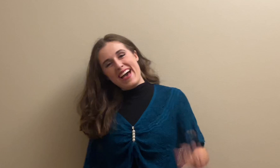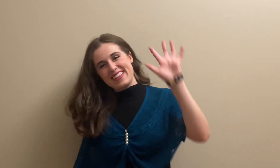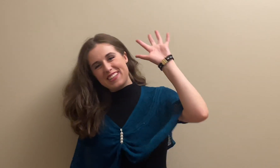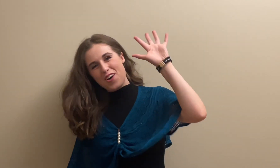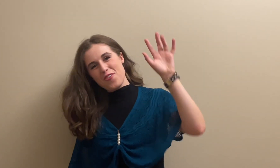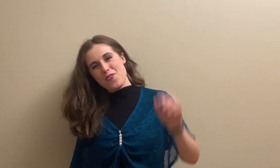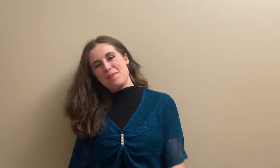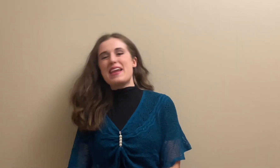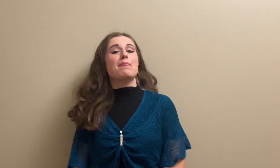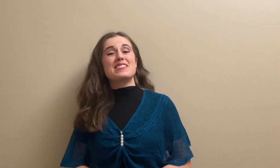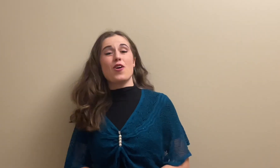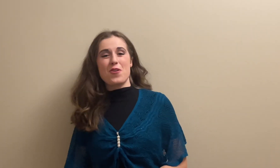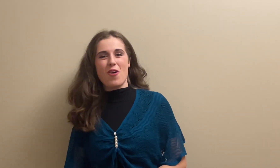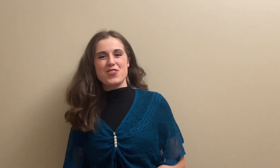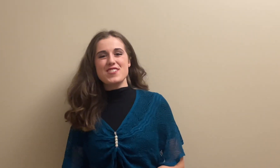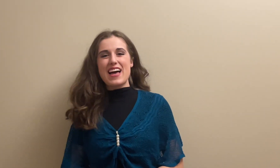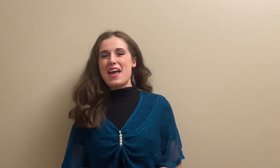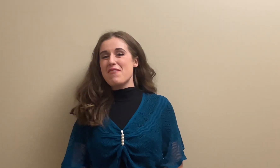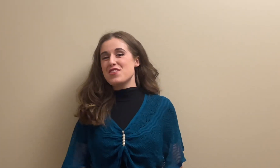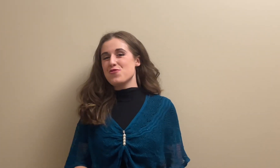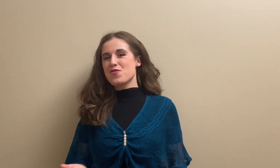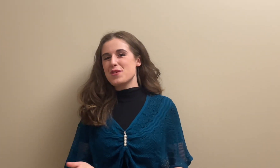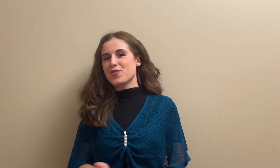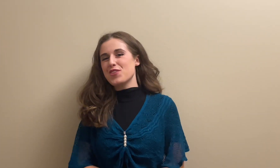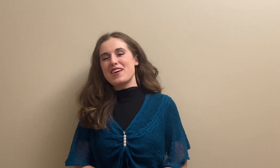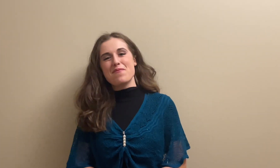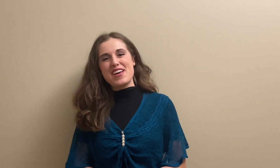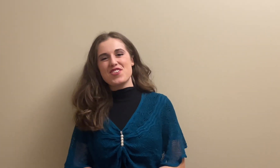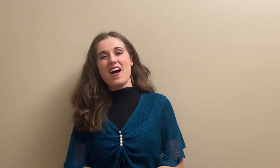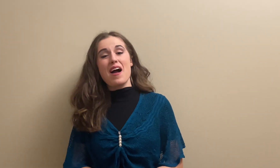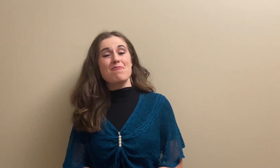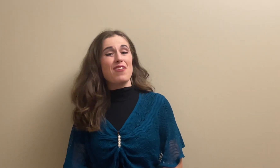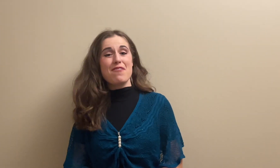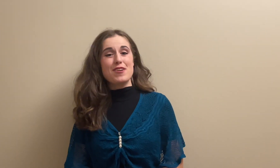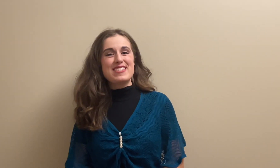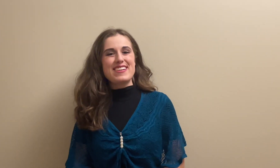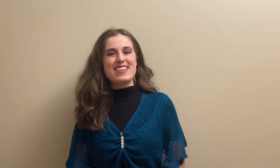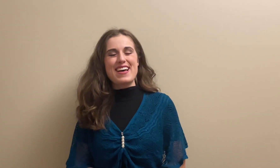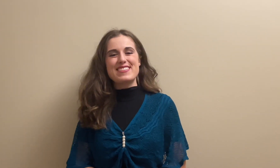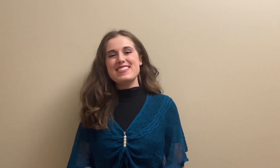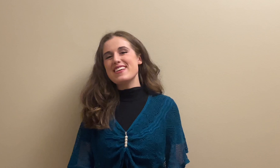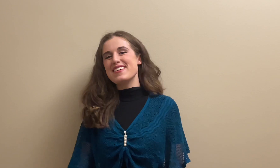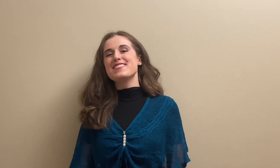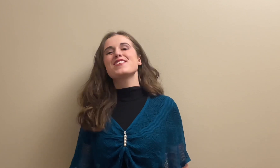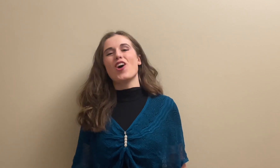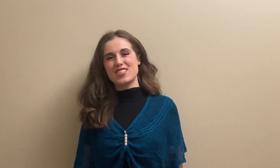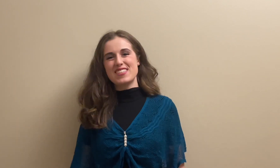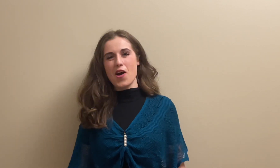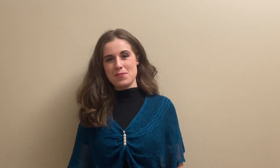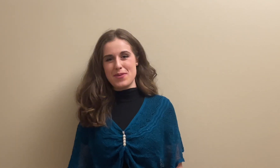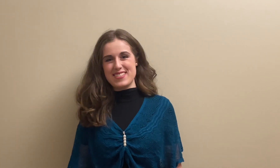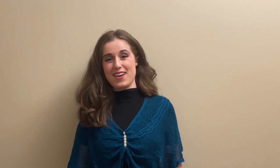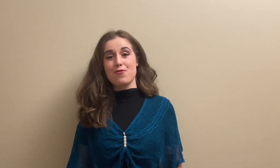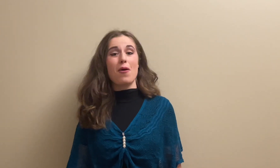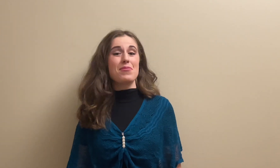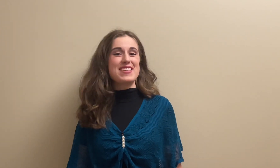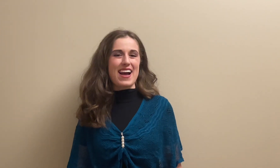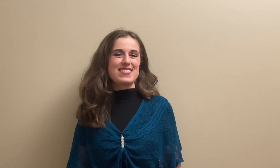Hello! My name is Lauren Rogers, I am a junior musical theatre major, I'm 5'6", and this is Cautiously Optimistic, from the Taxi